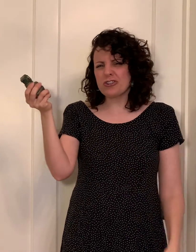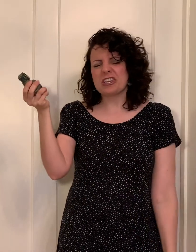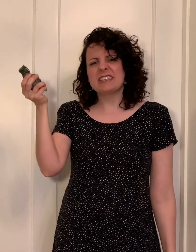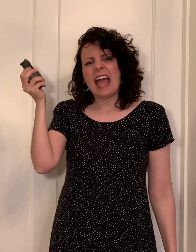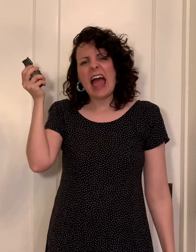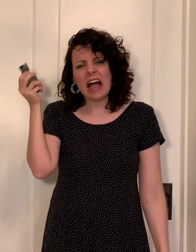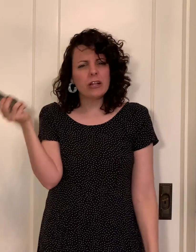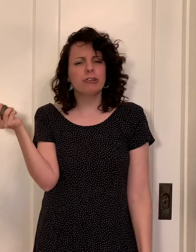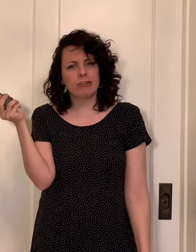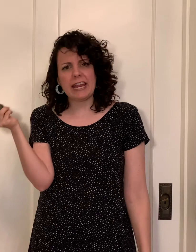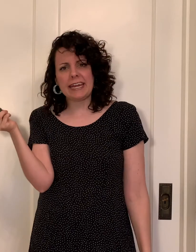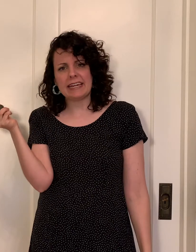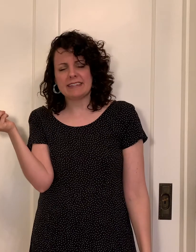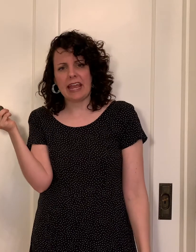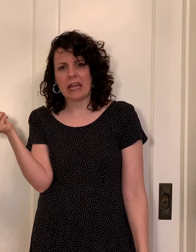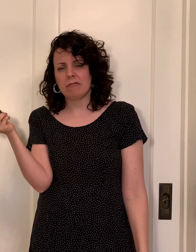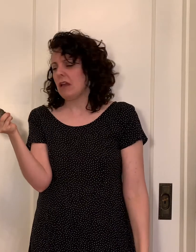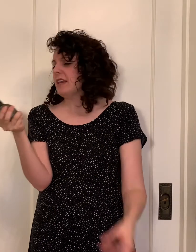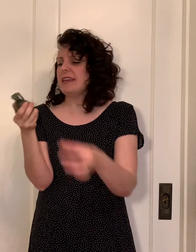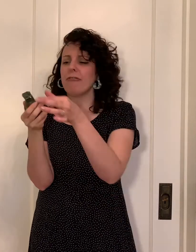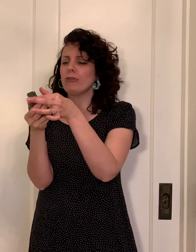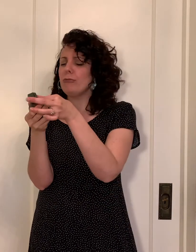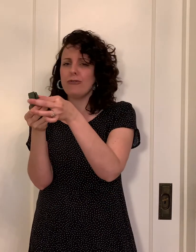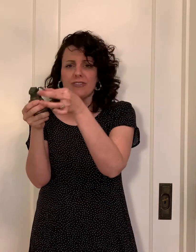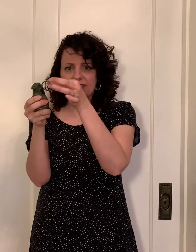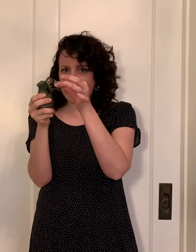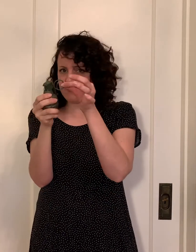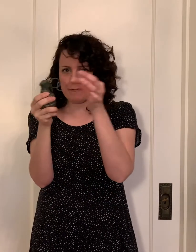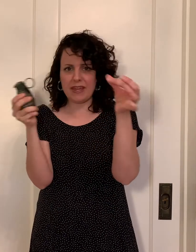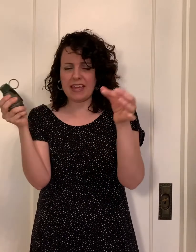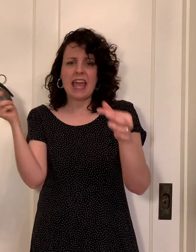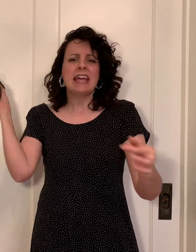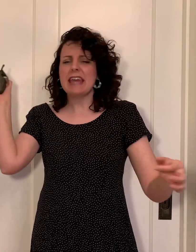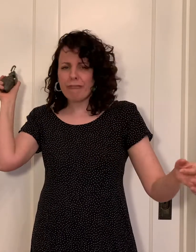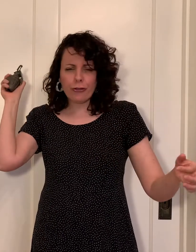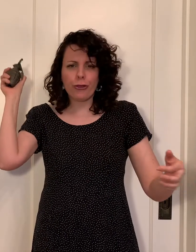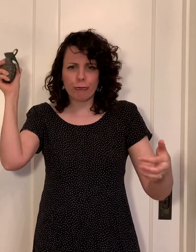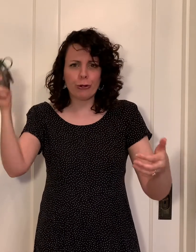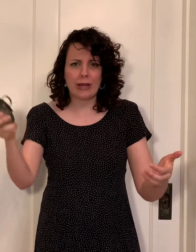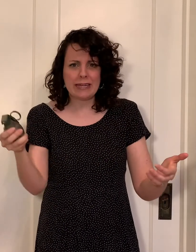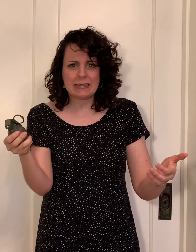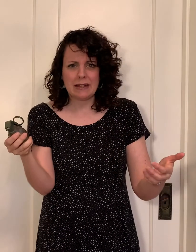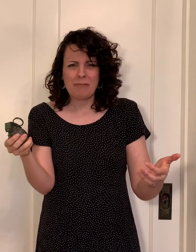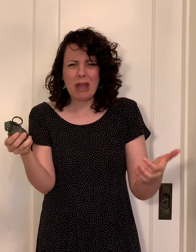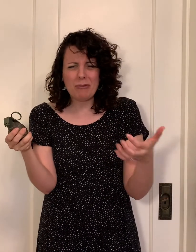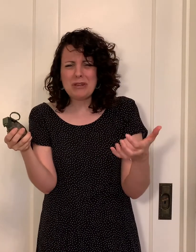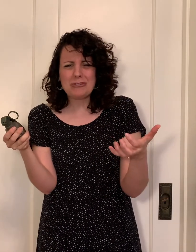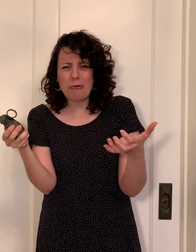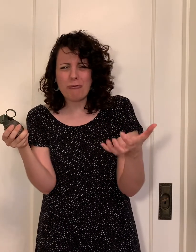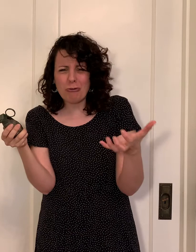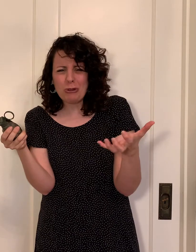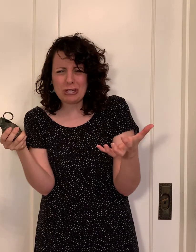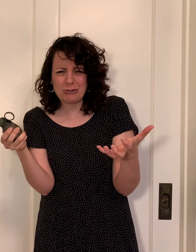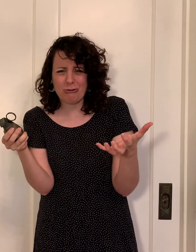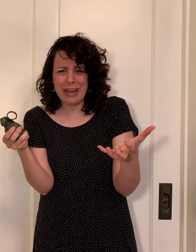just held a grenade in his hand never removed the safety pin never threw it that would be so foolish right